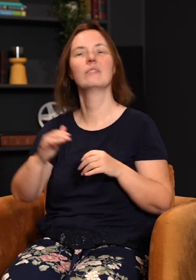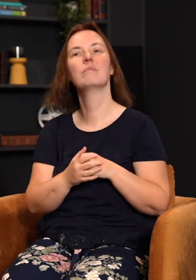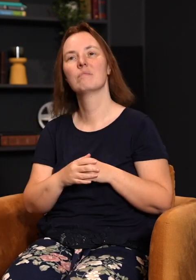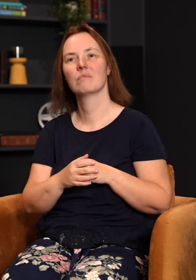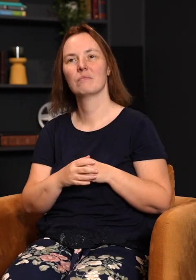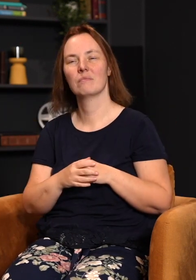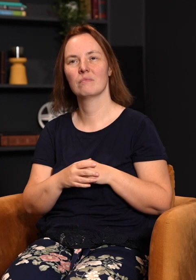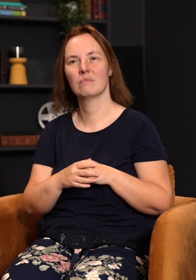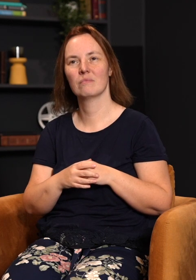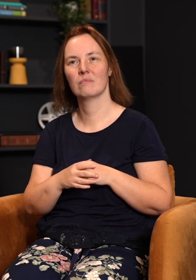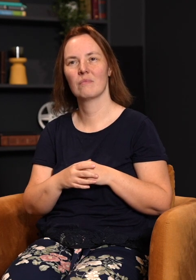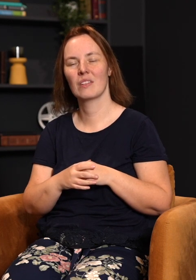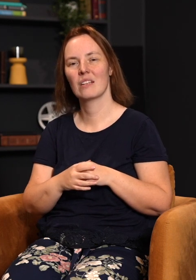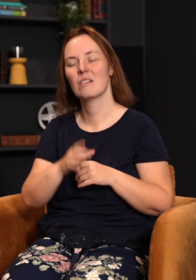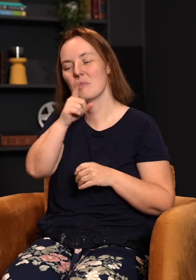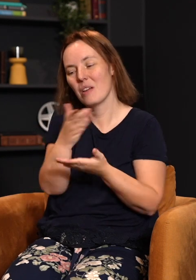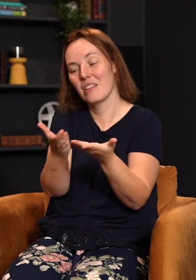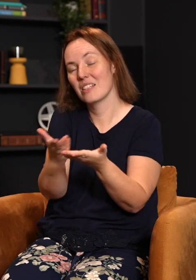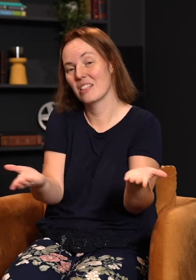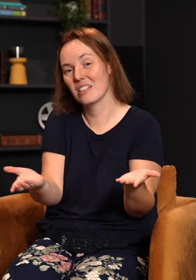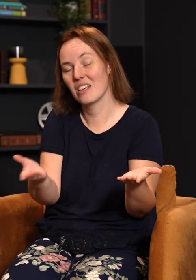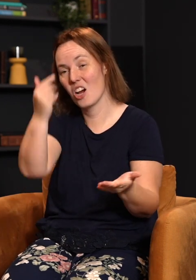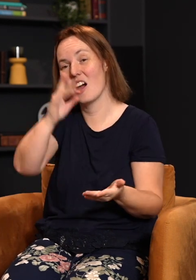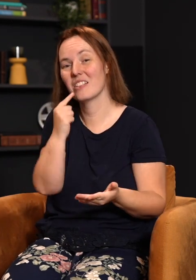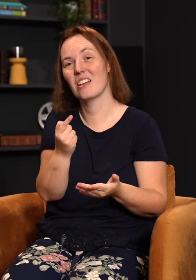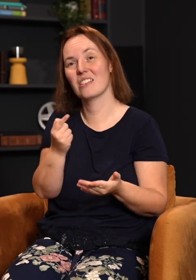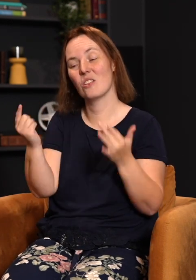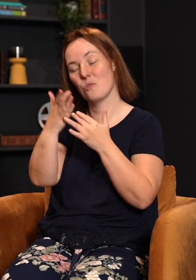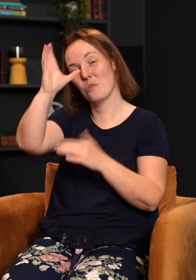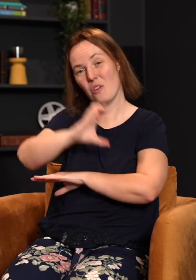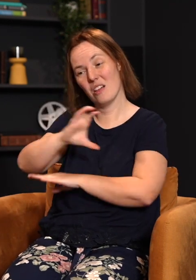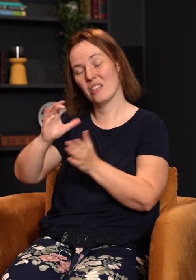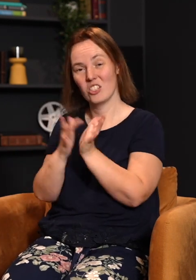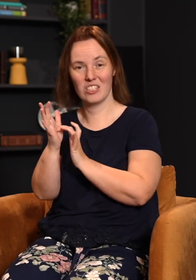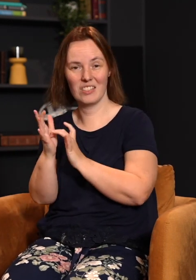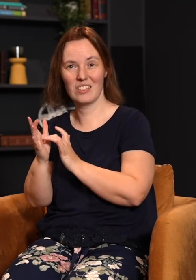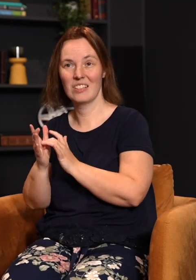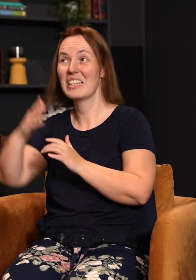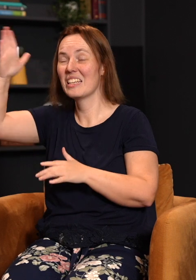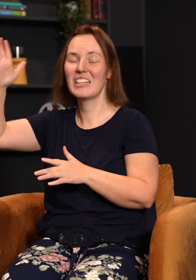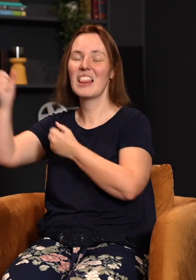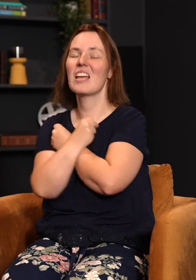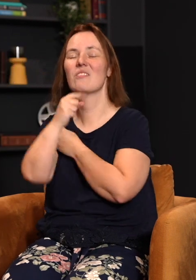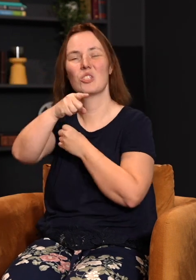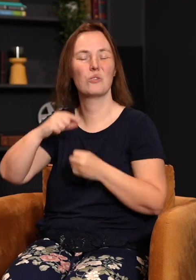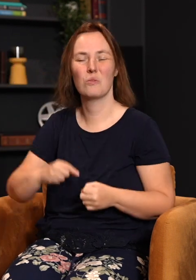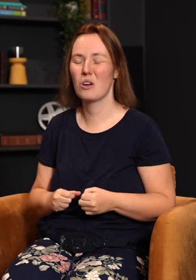I can't remember if I said it in this service or last, but the reality is this. God said through the cross, through Jesus, I love you too